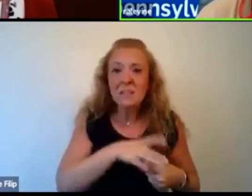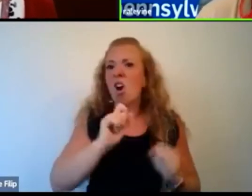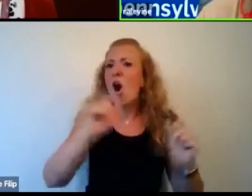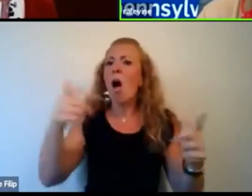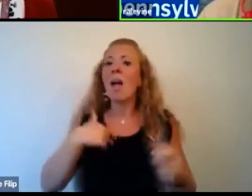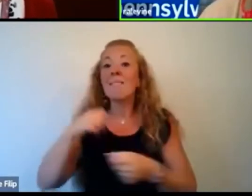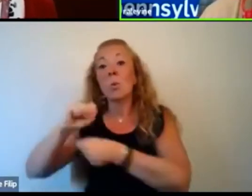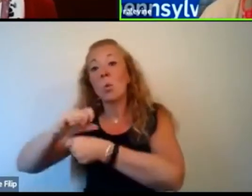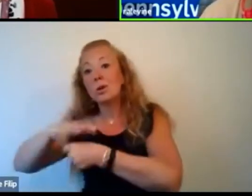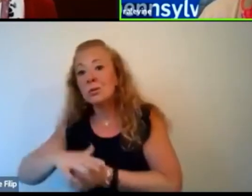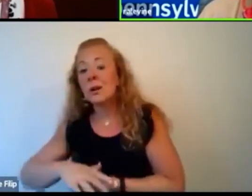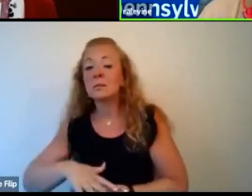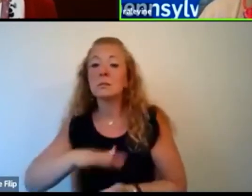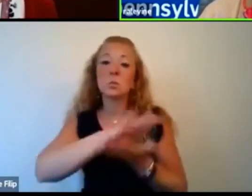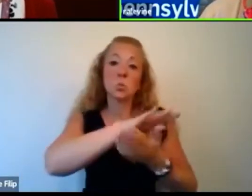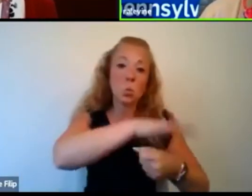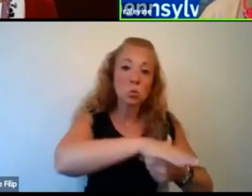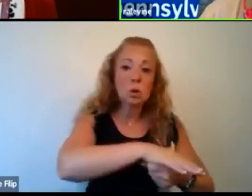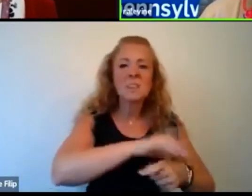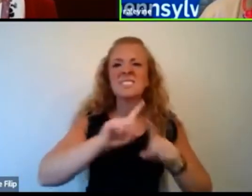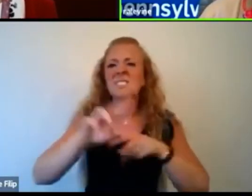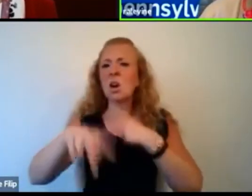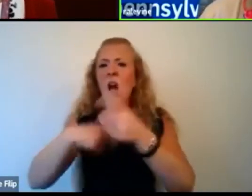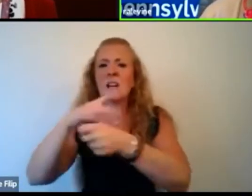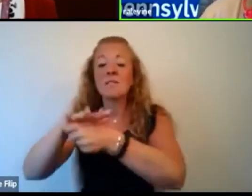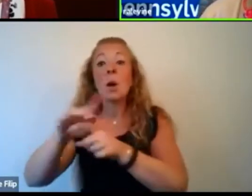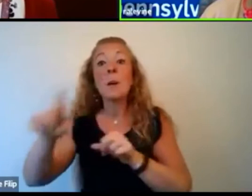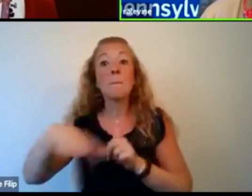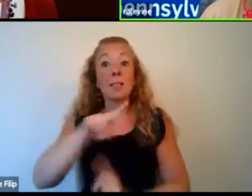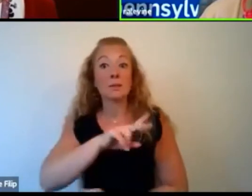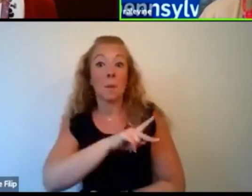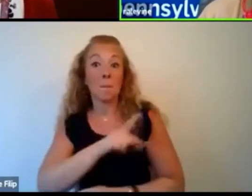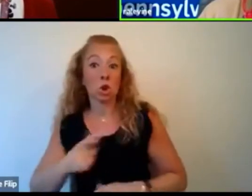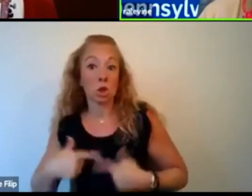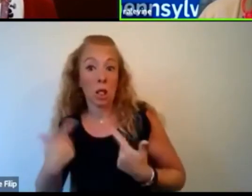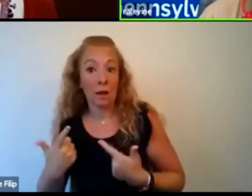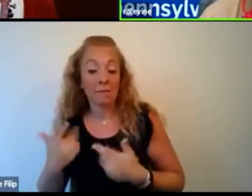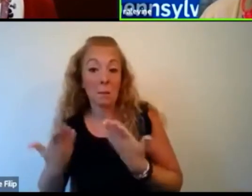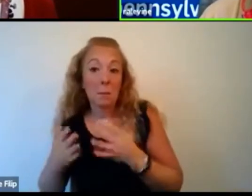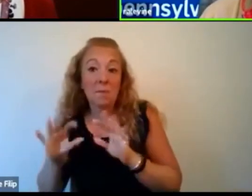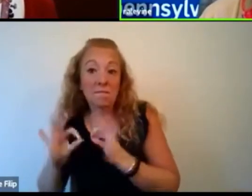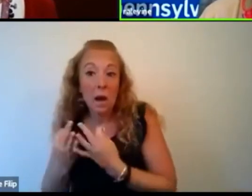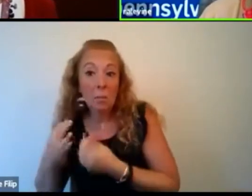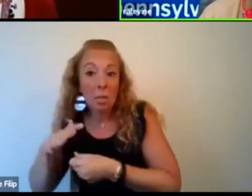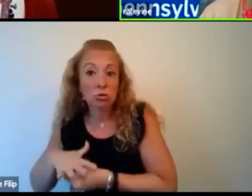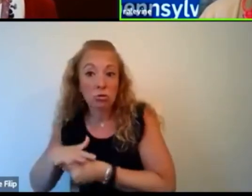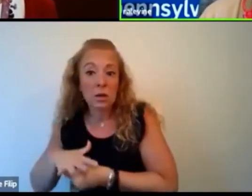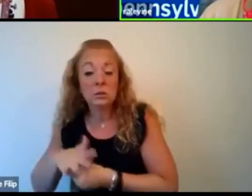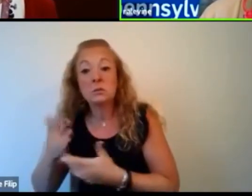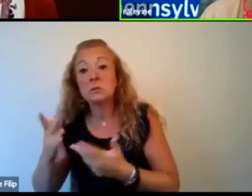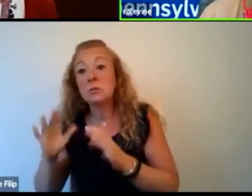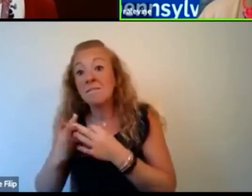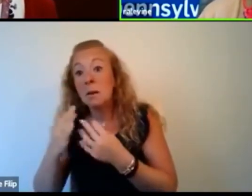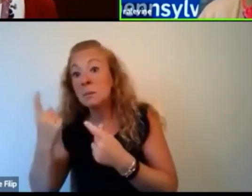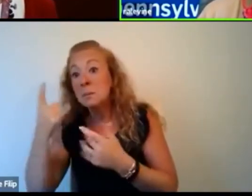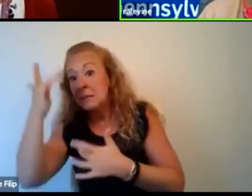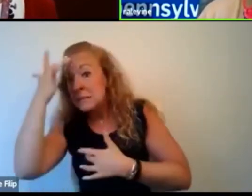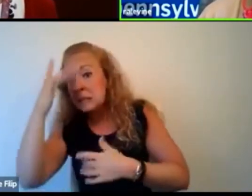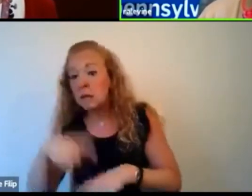other types of stress. And then, you know, we all have personal lives. So there might be family stress. could be family illnesses or family